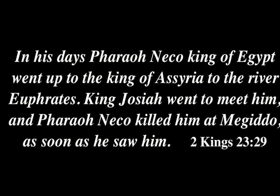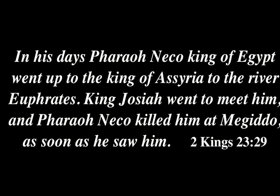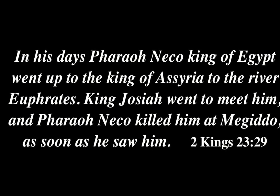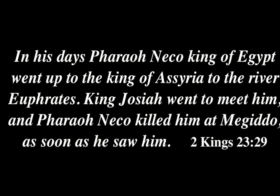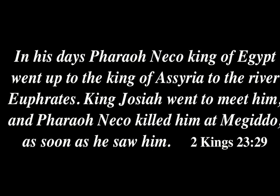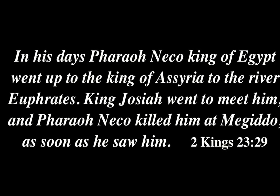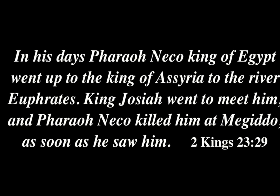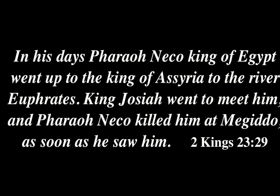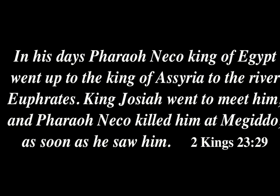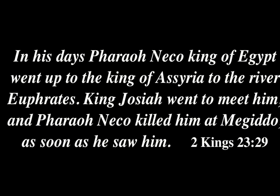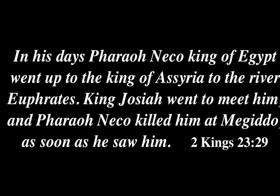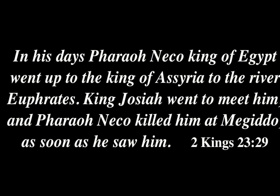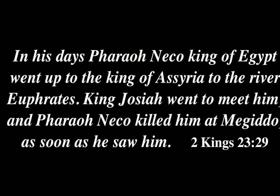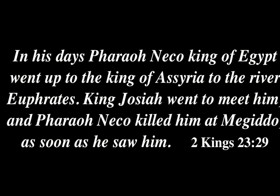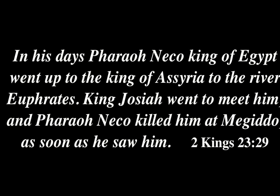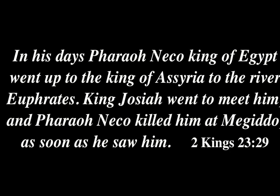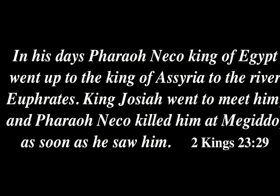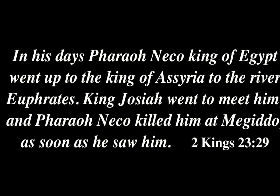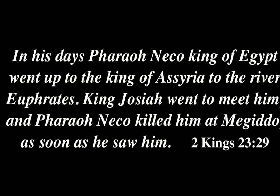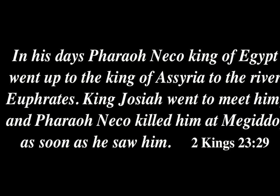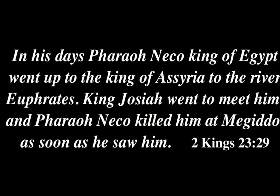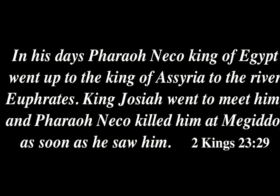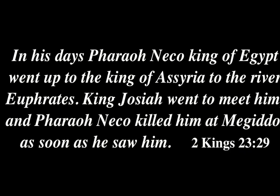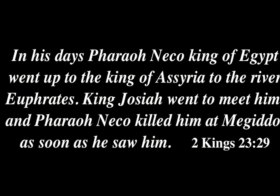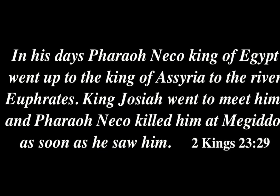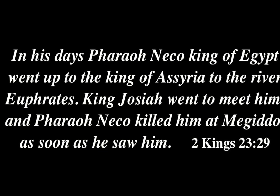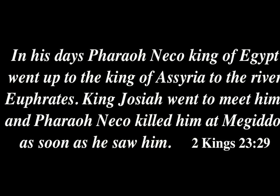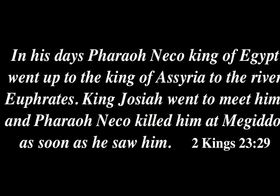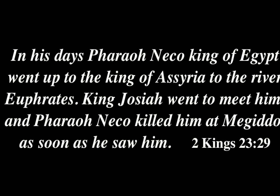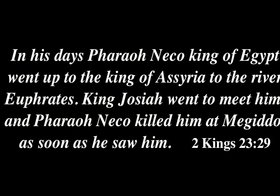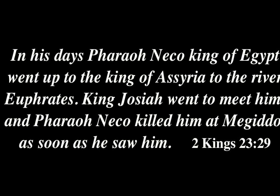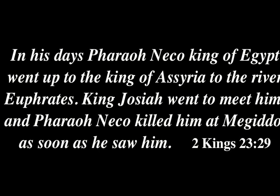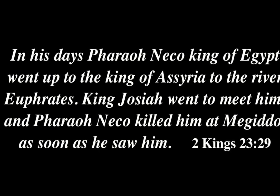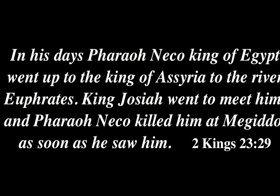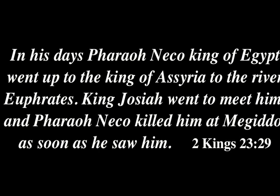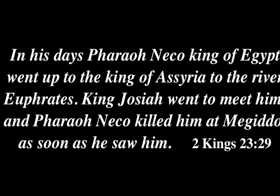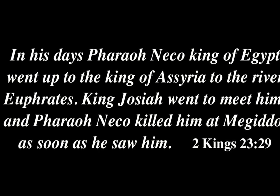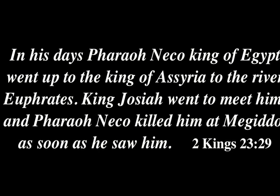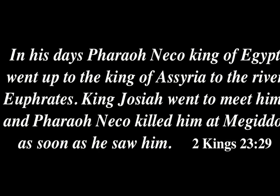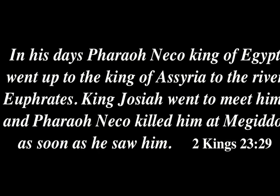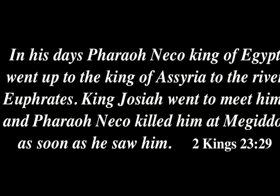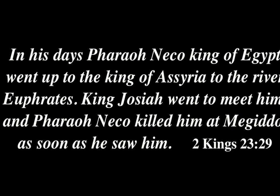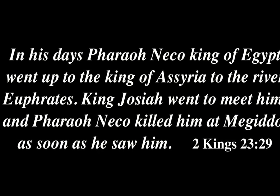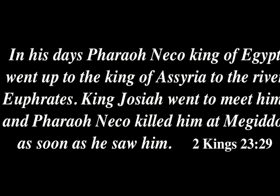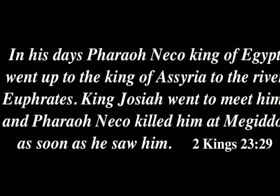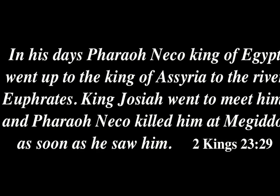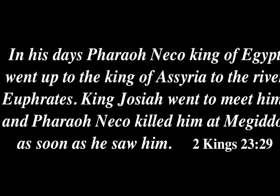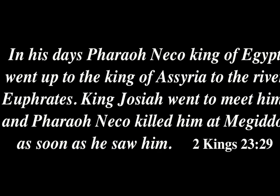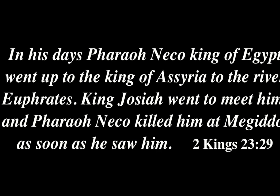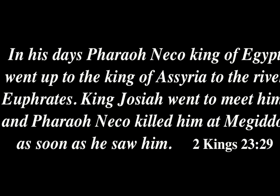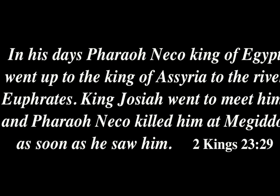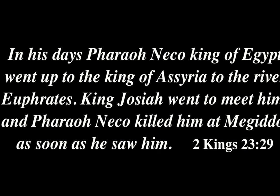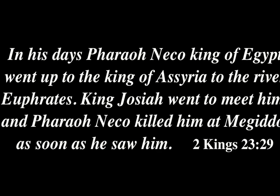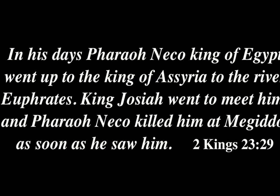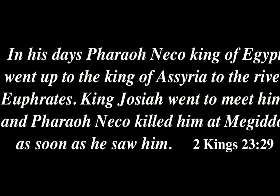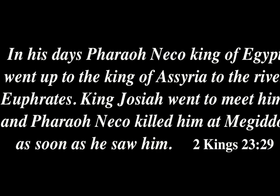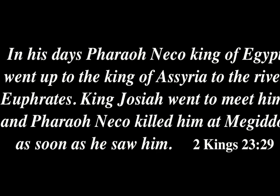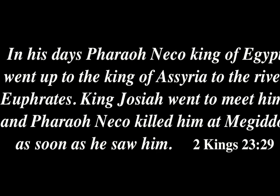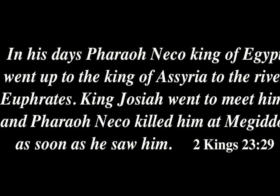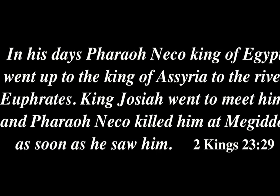king of Egypt, went up to the king of Assyria to the river Euphrates. King Hosea went to meet him and Pharaoh Necho killed him at Megiddo